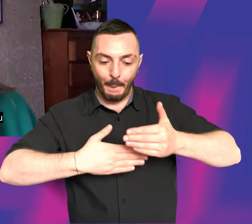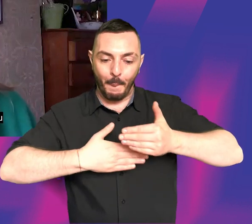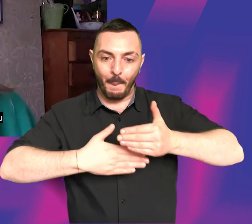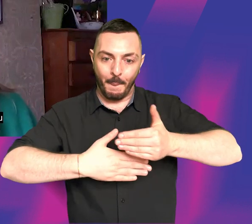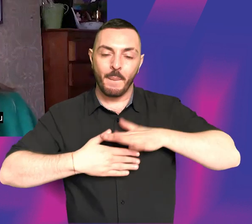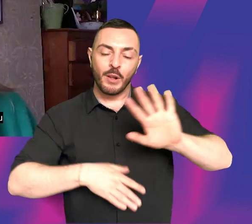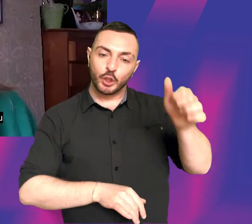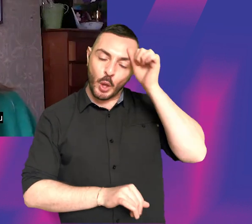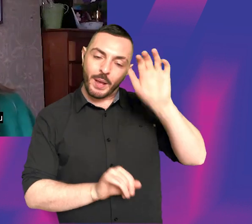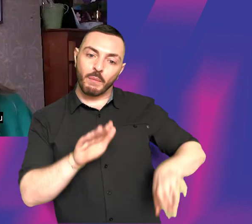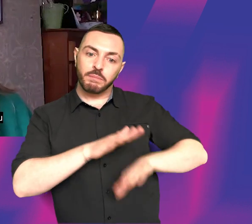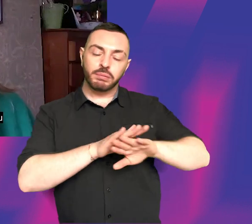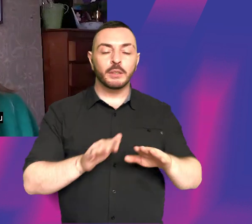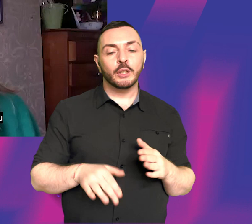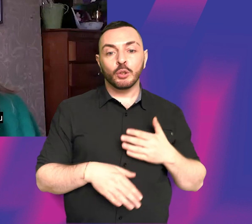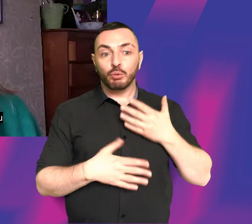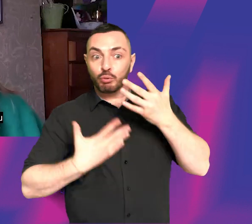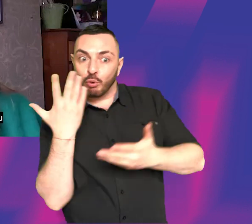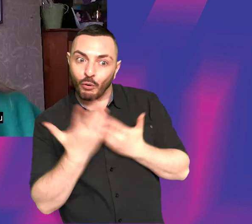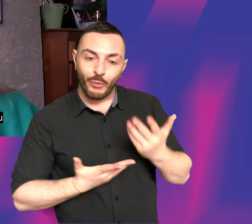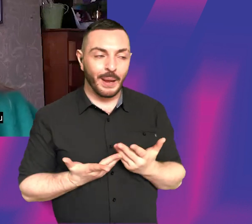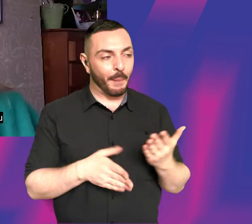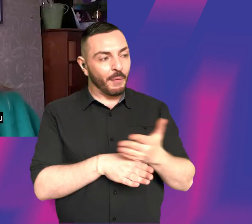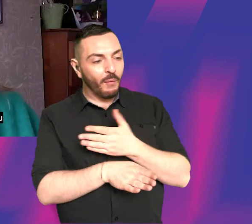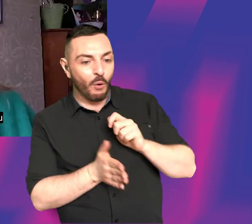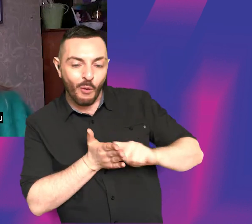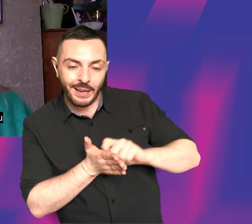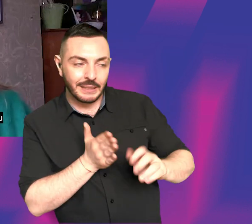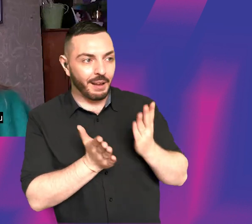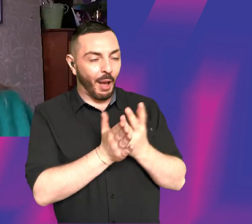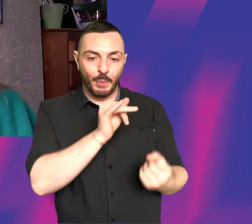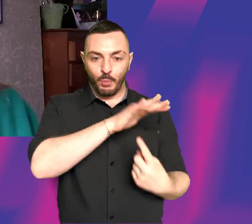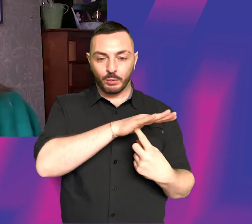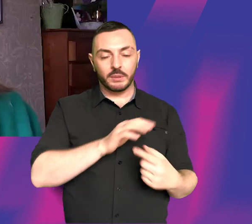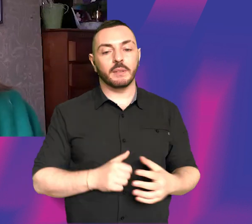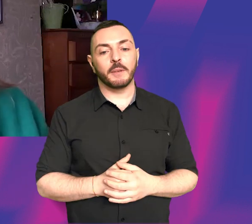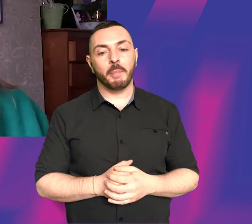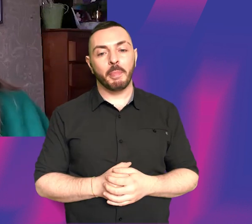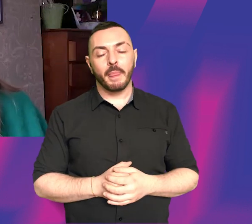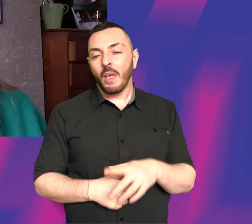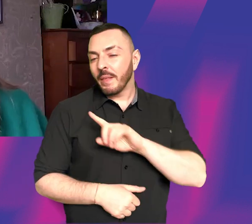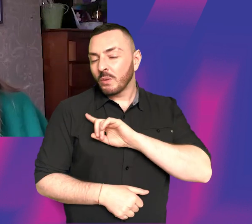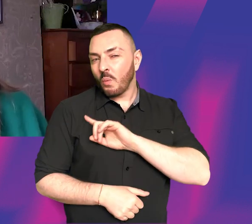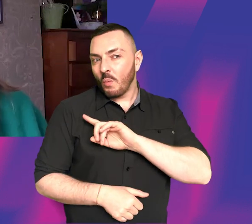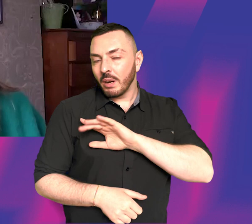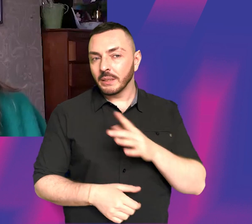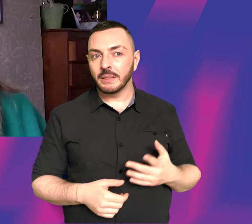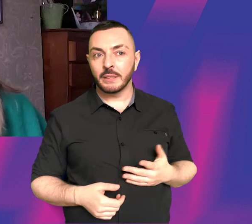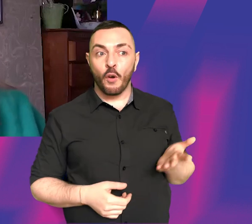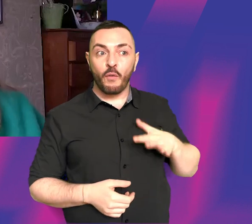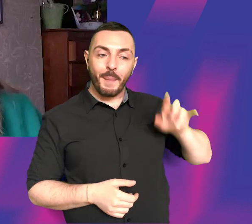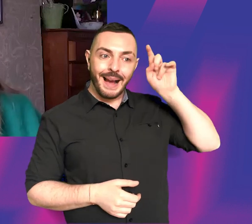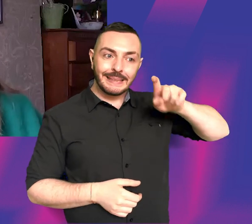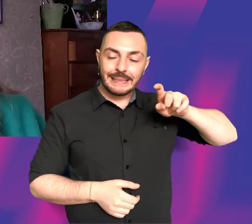Knowing the whole story before you start writing is really important. And and I think that's what makes the difference between an idea